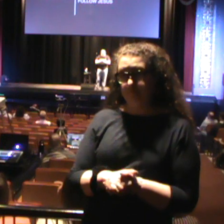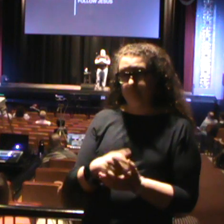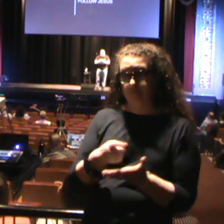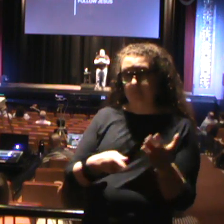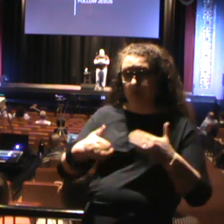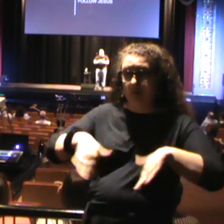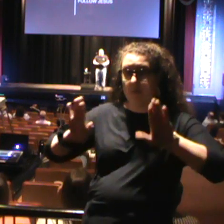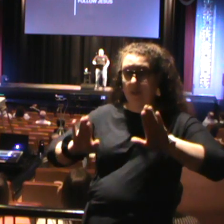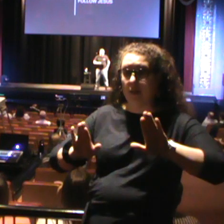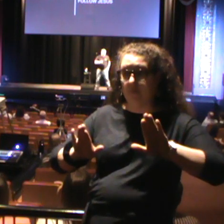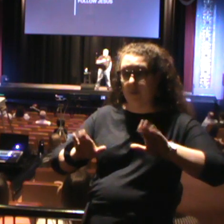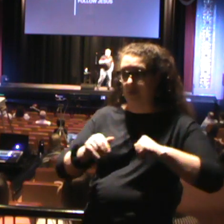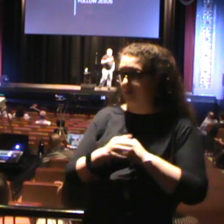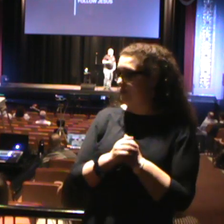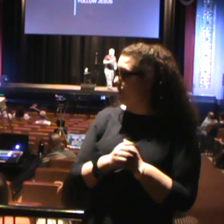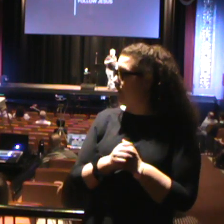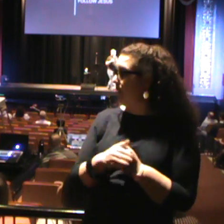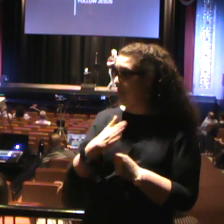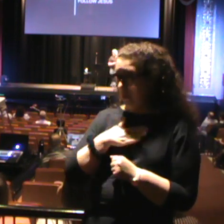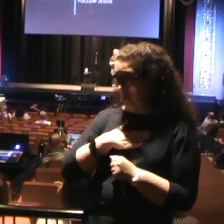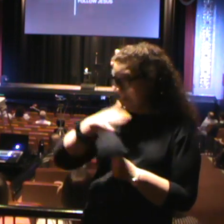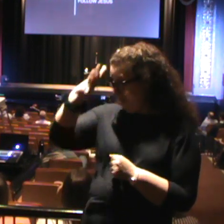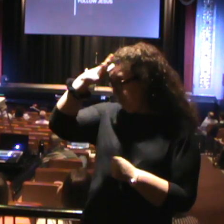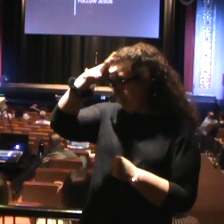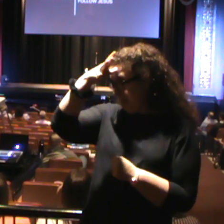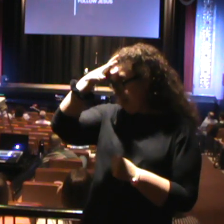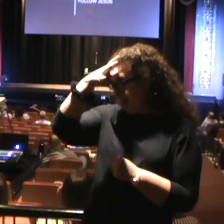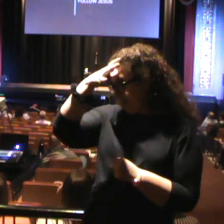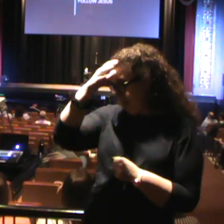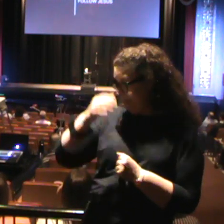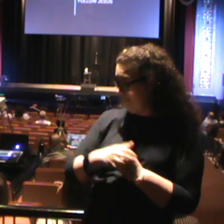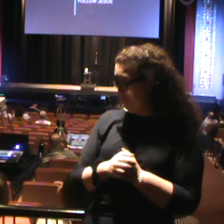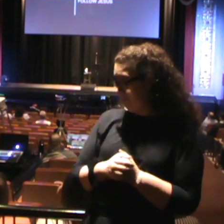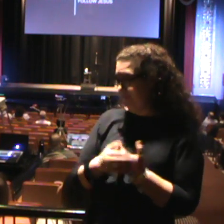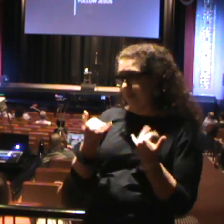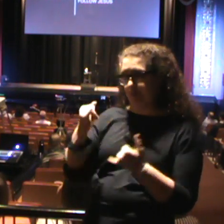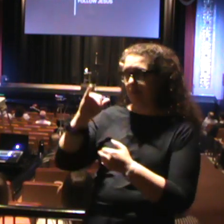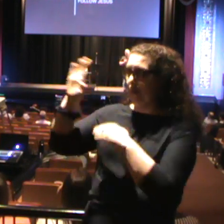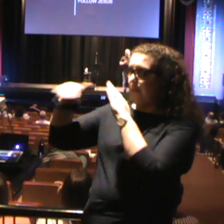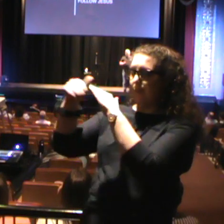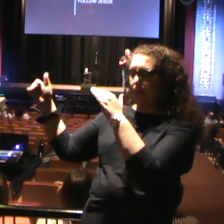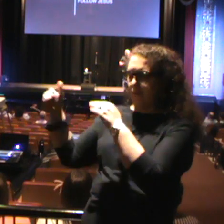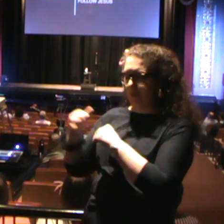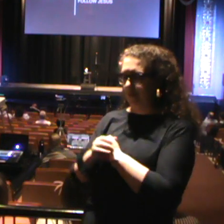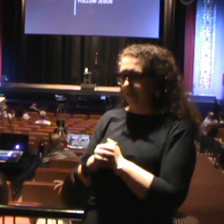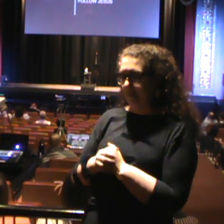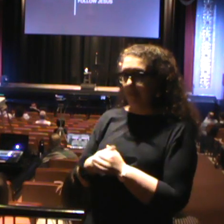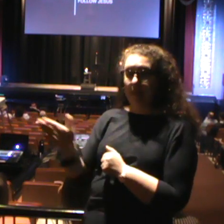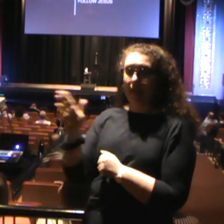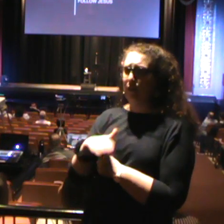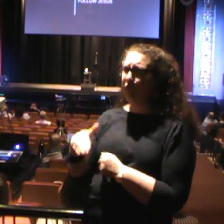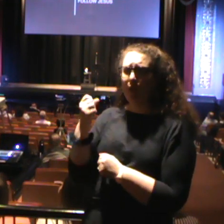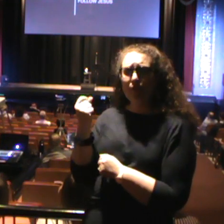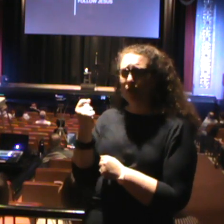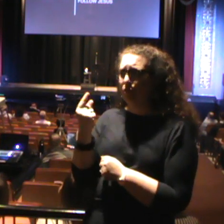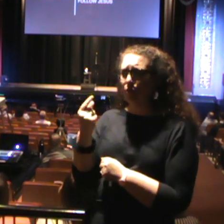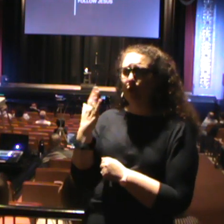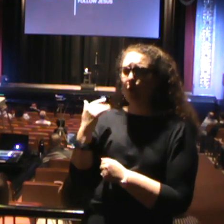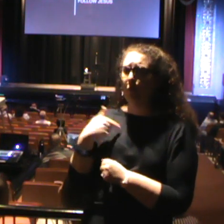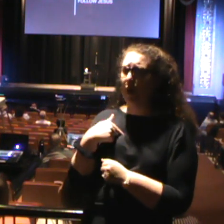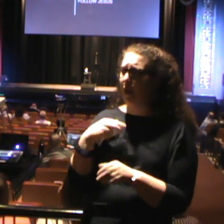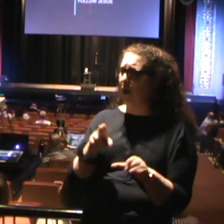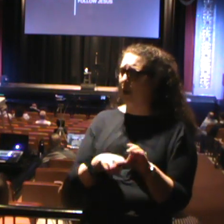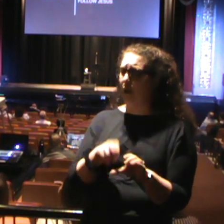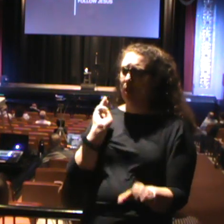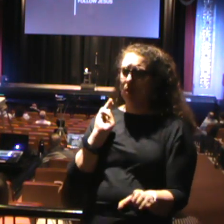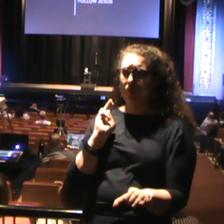What sacrifices are you doing? Say, wait, my dad, my dad who's gone on to glory now, never did understand why I would leave a